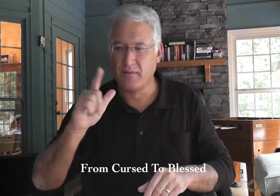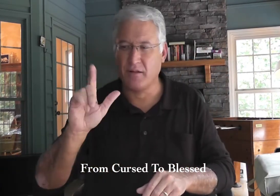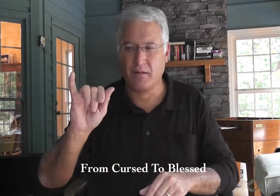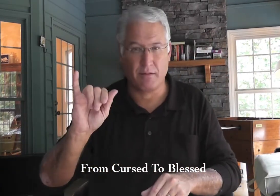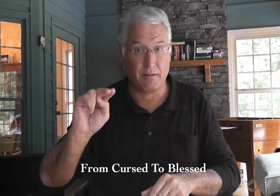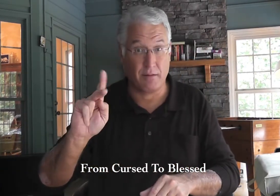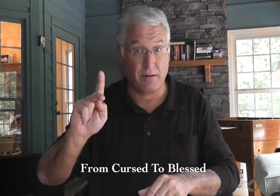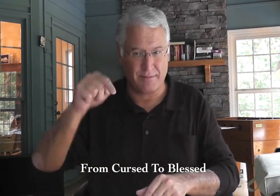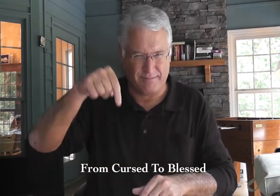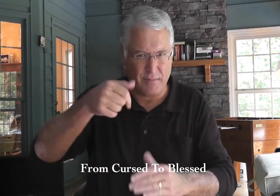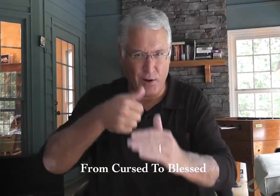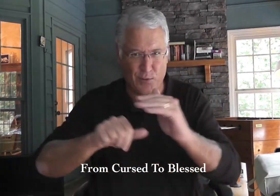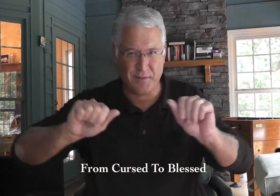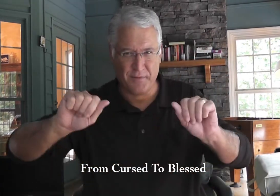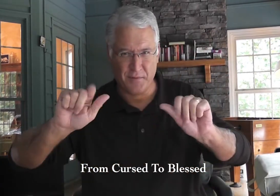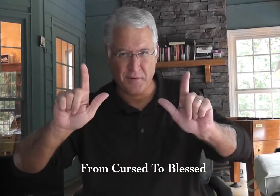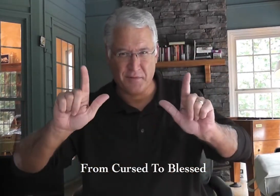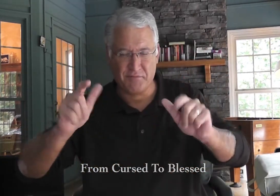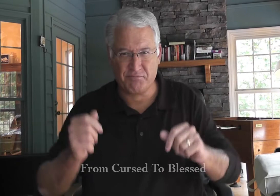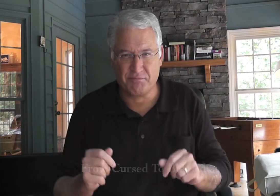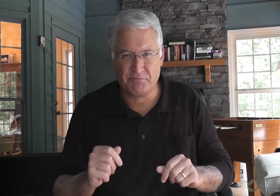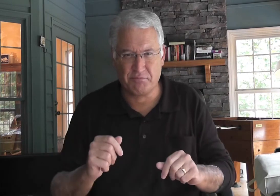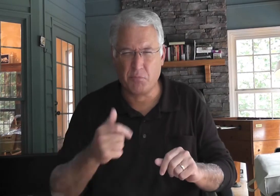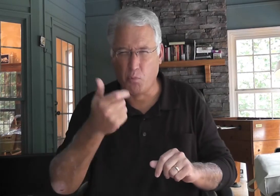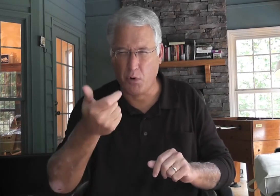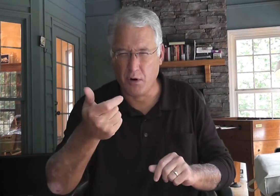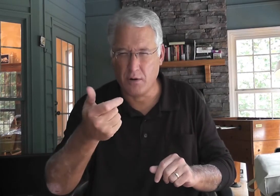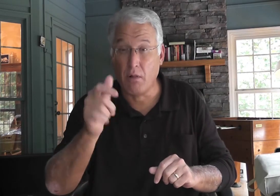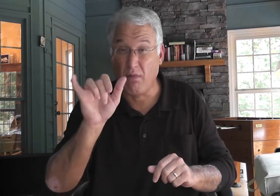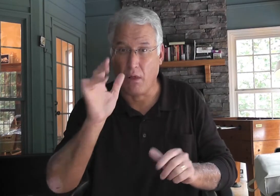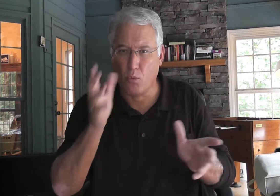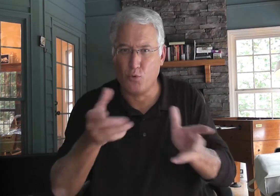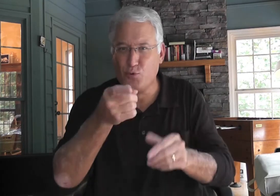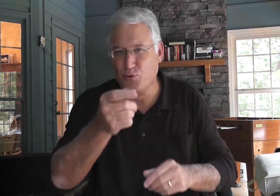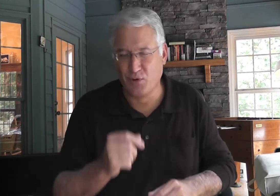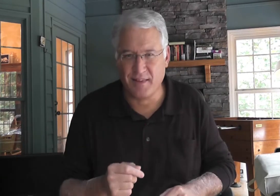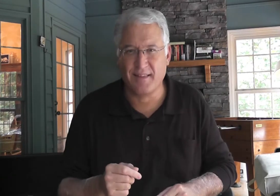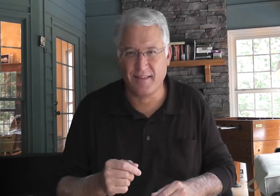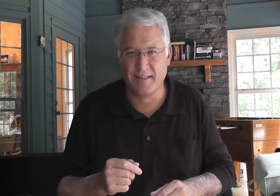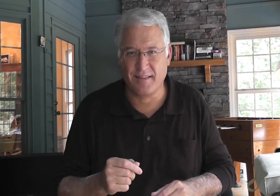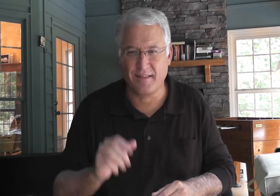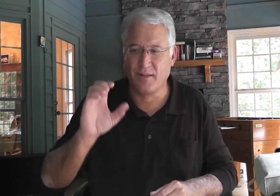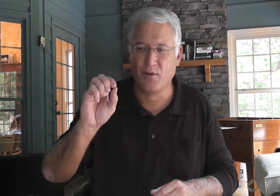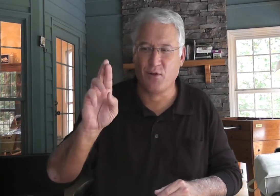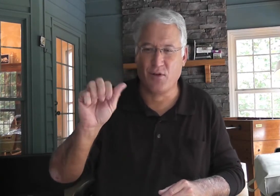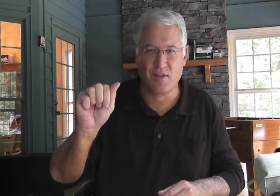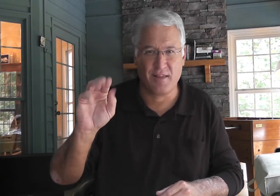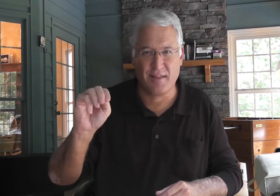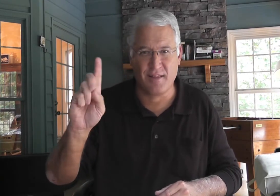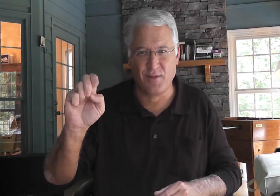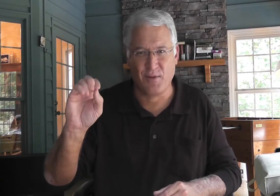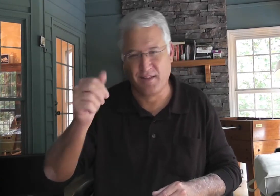Cursed to Bless. The URL is at the end of this blog. And think it'll help you and encourage you. Quorum deal.